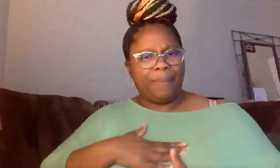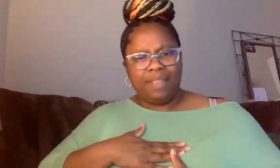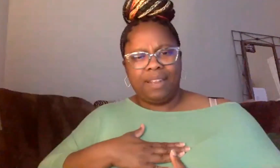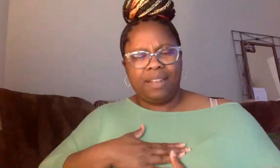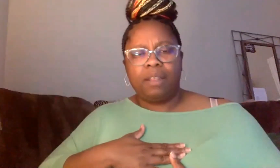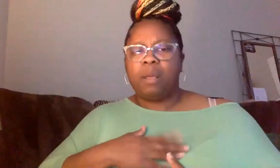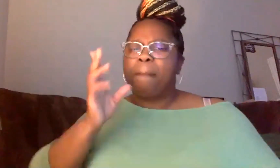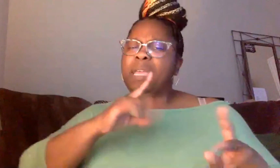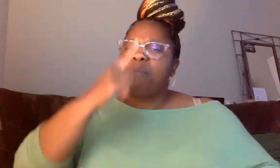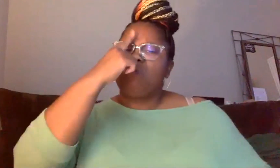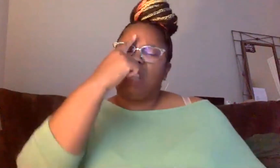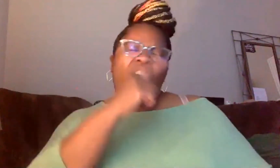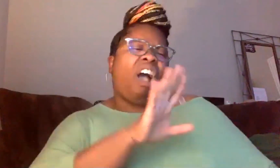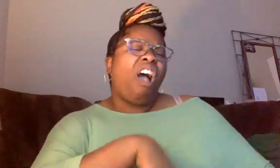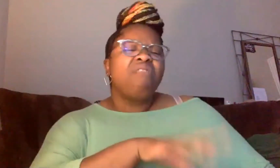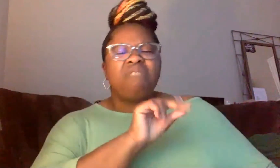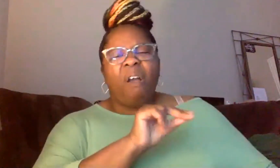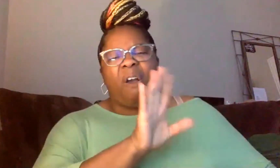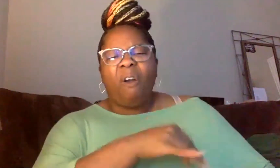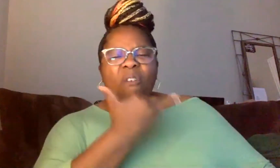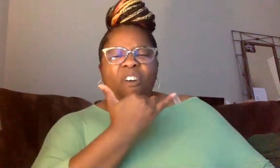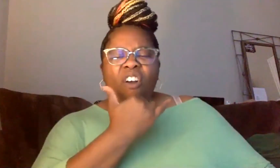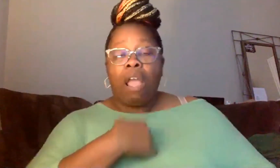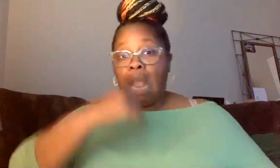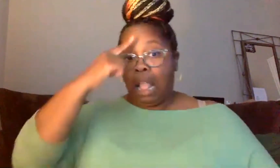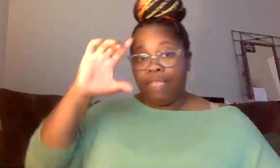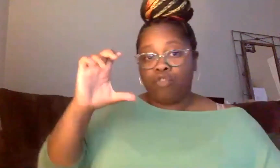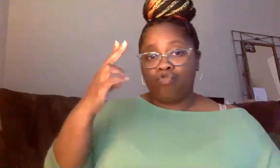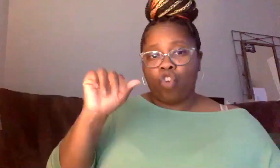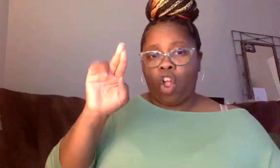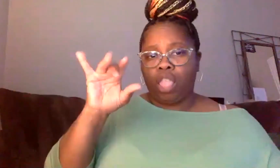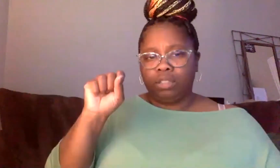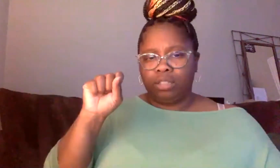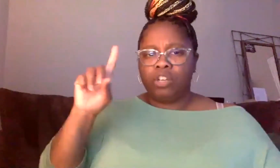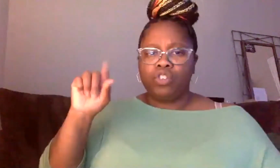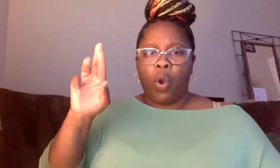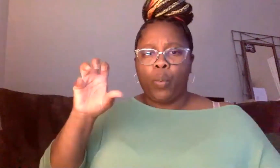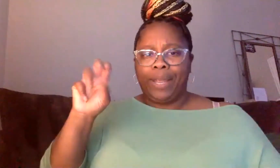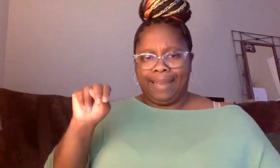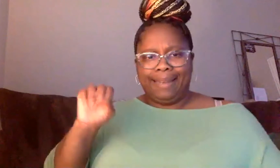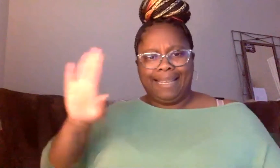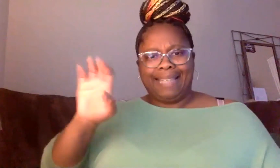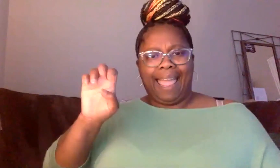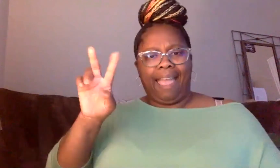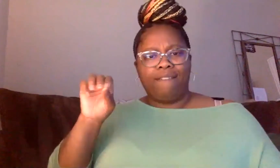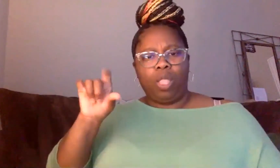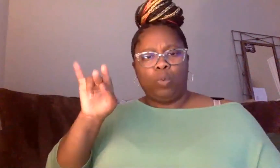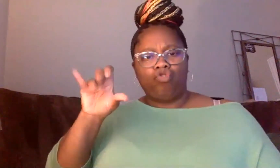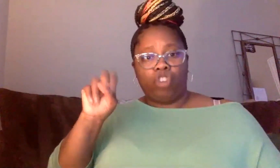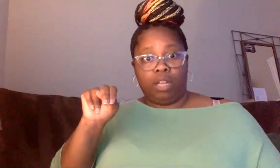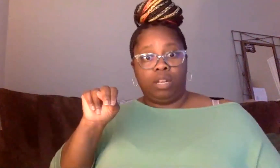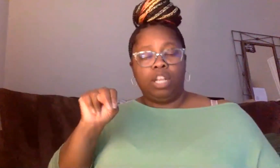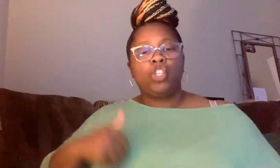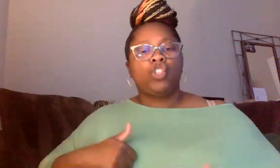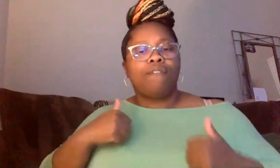this, but I believe that Charles Darwin's Darwinian evolution, survival of the fittest. I think that